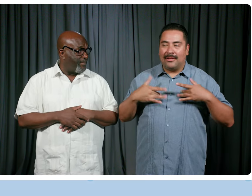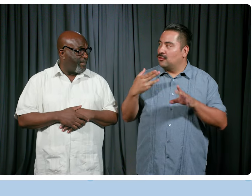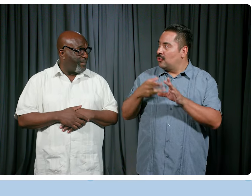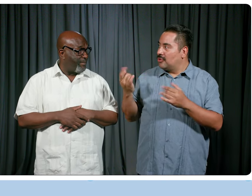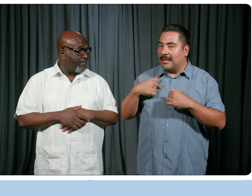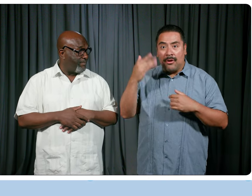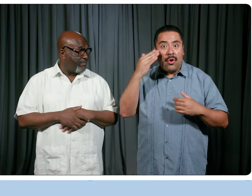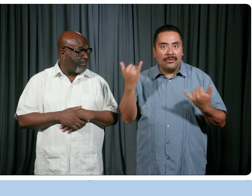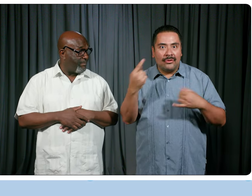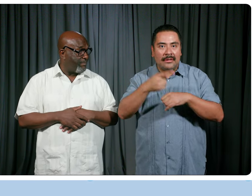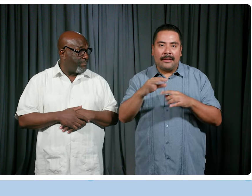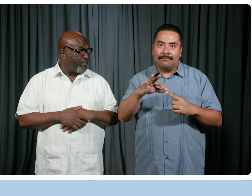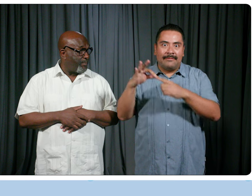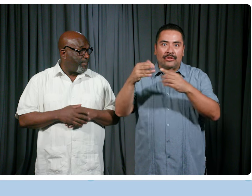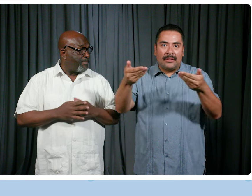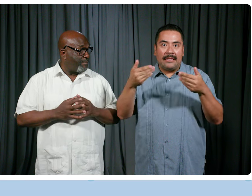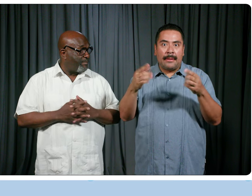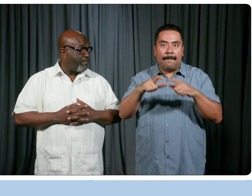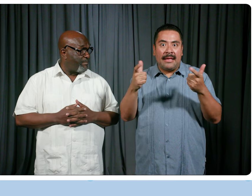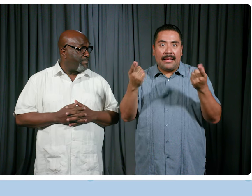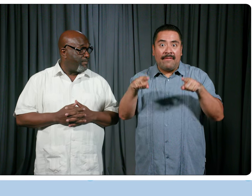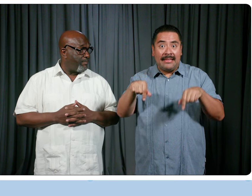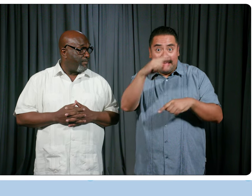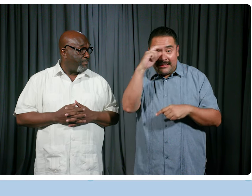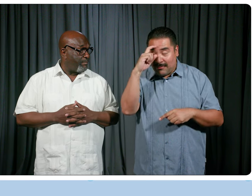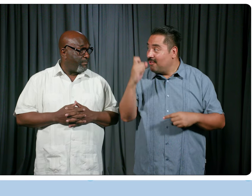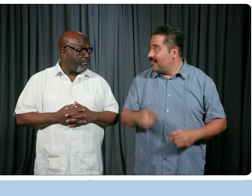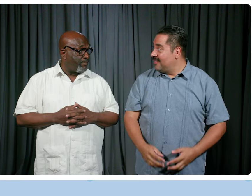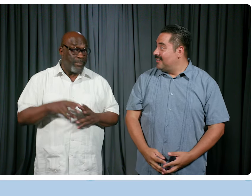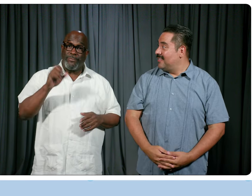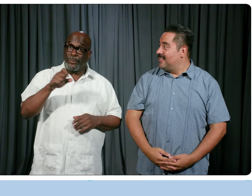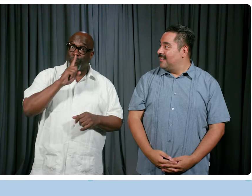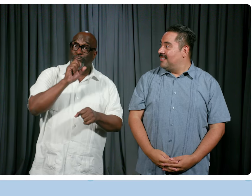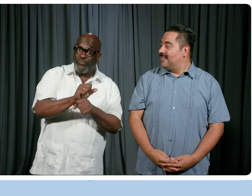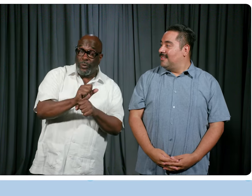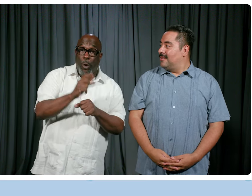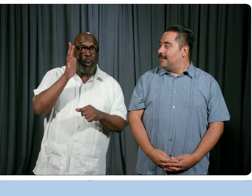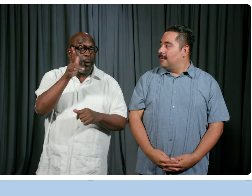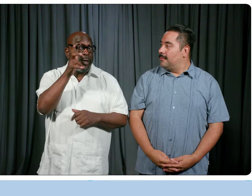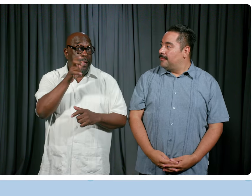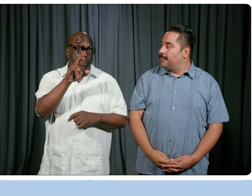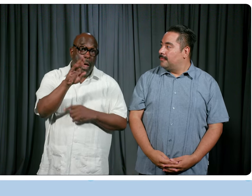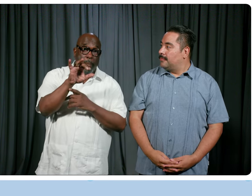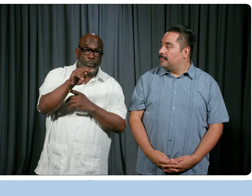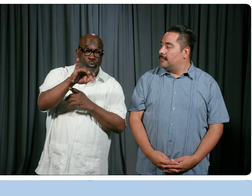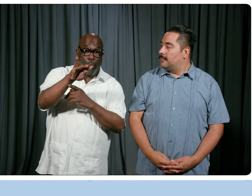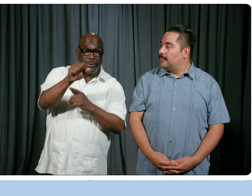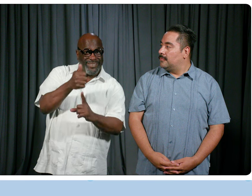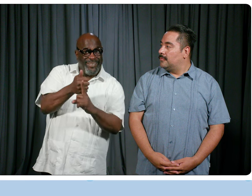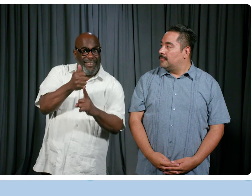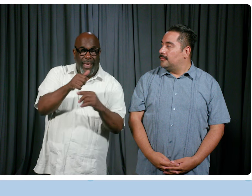a really exciting guest here to talk to us about a big event in Chicago this summer. We sure do. We're going to hear from Robin Jones, who's the